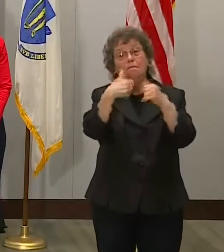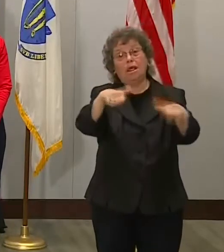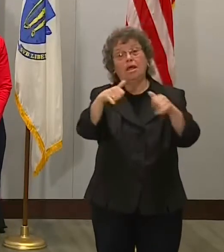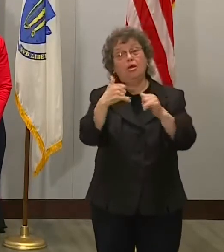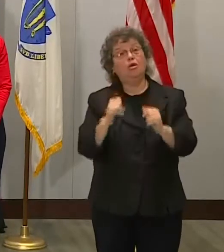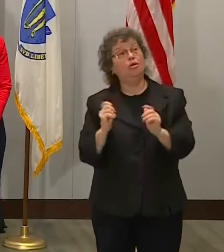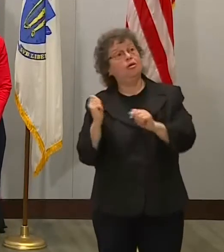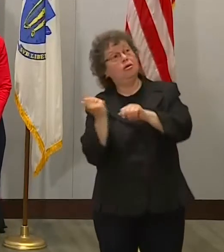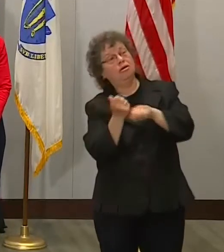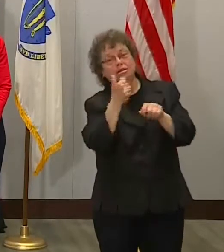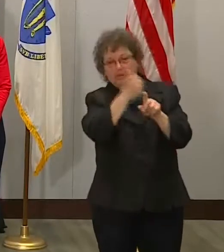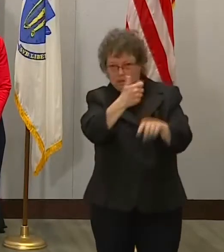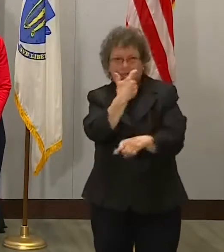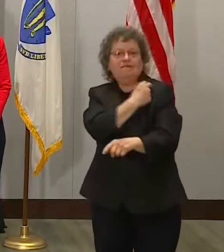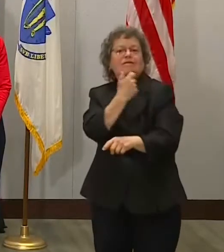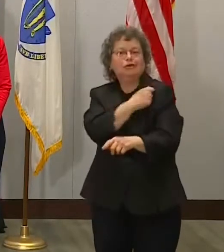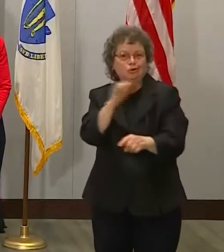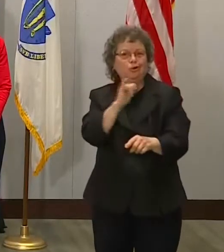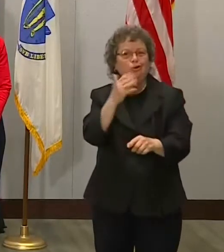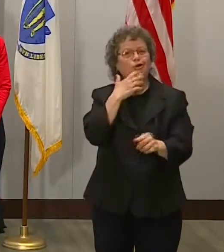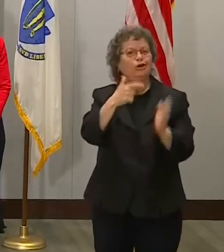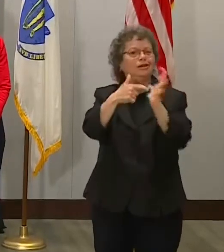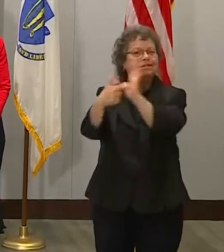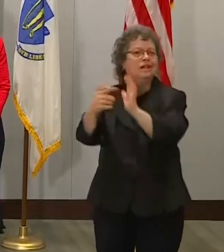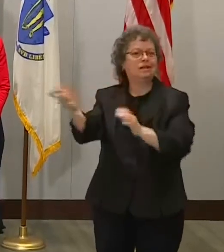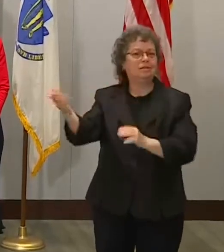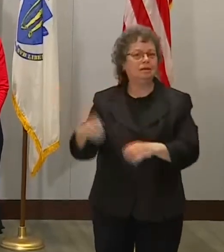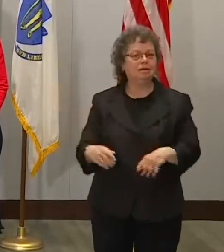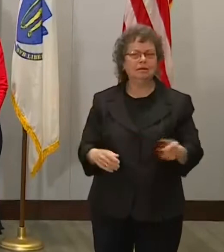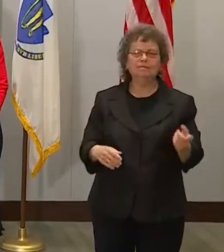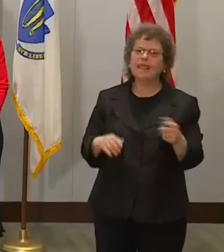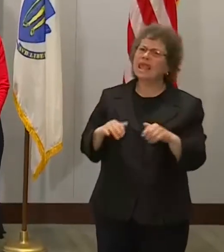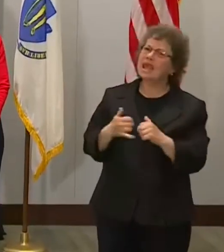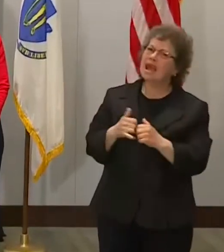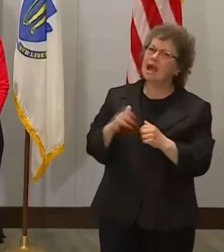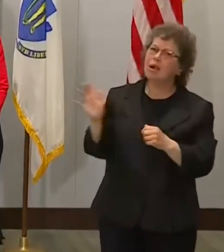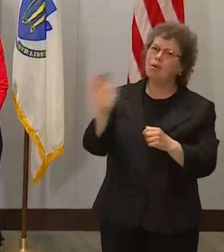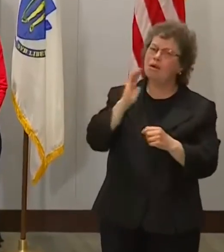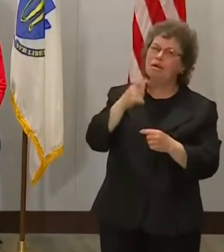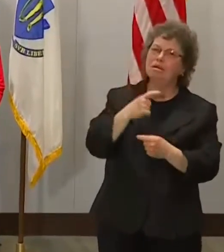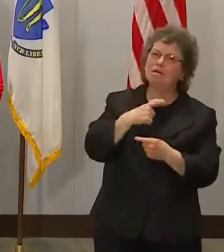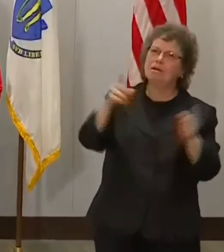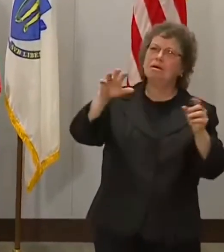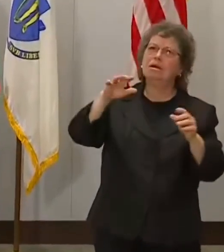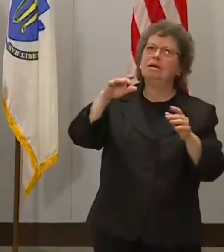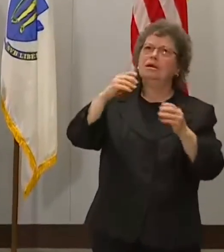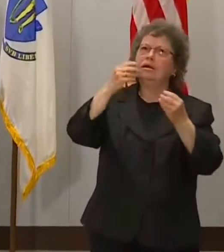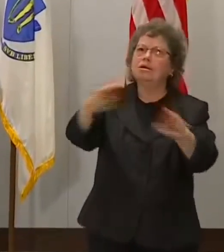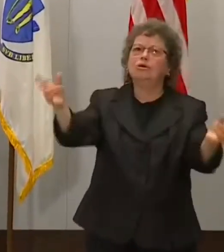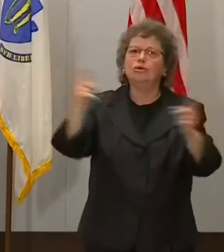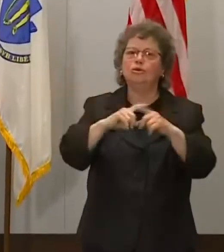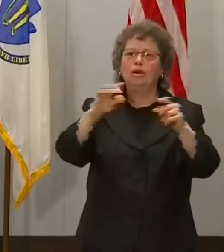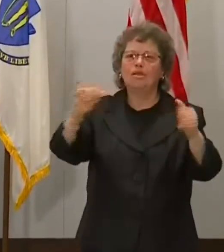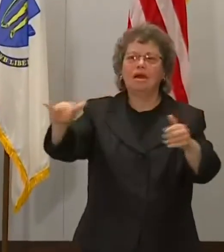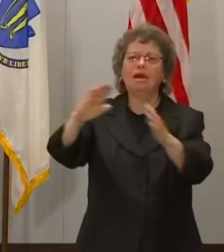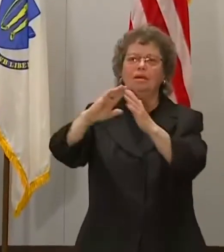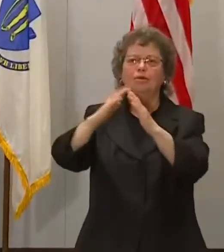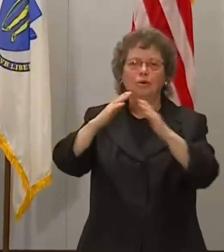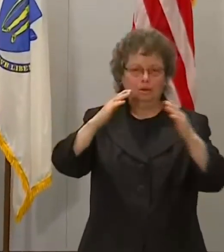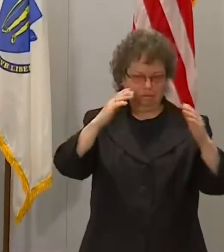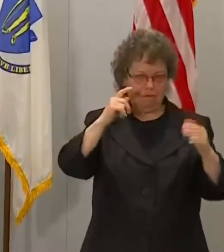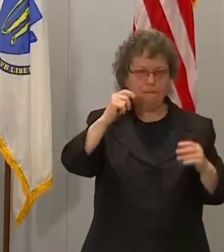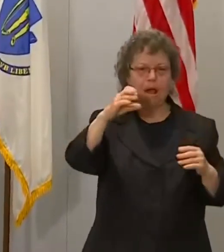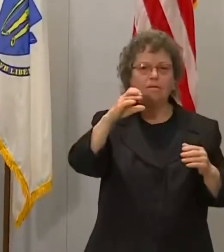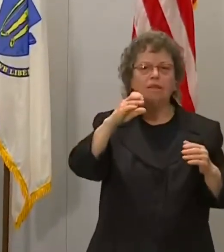think, sets a good example for everyone else. What would that look like? that be a public service announcement? How can you reach that? Yeah, public service announcement. have a great